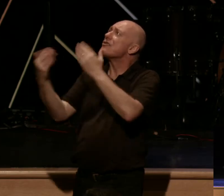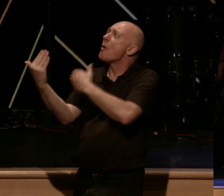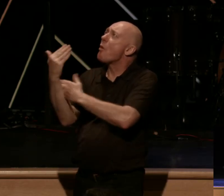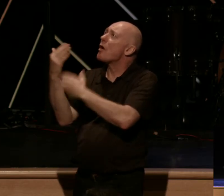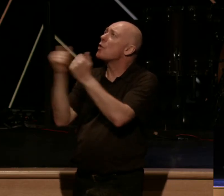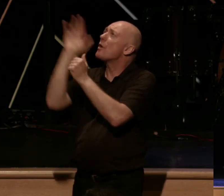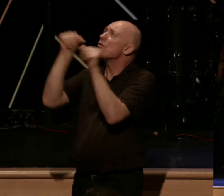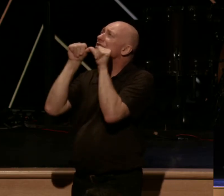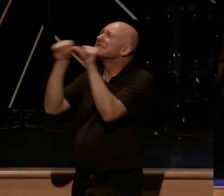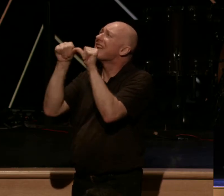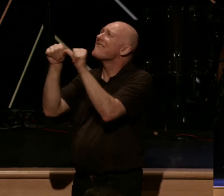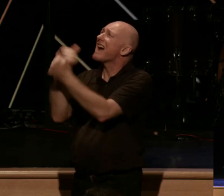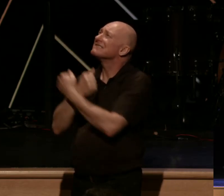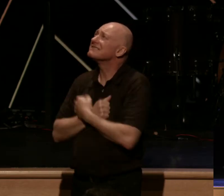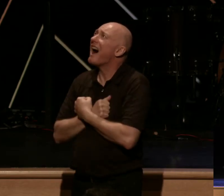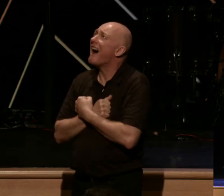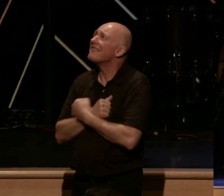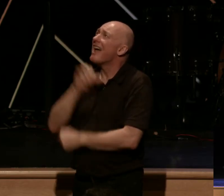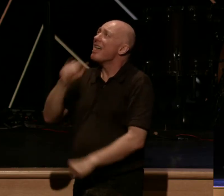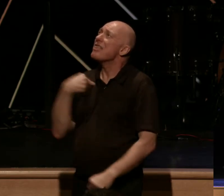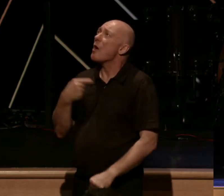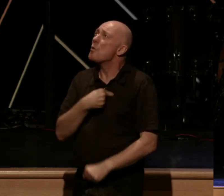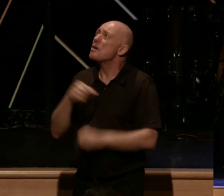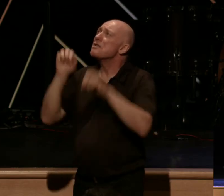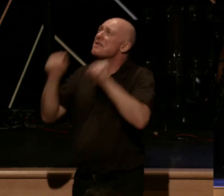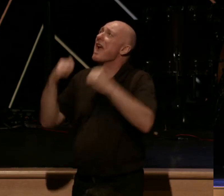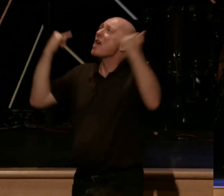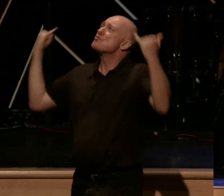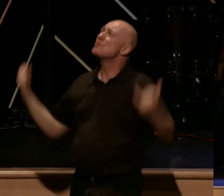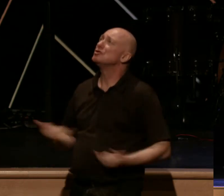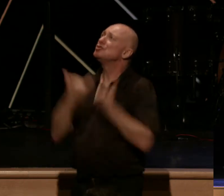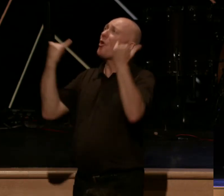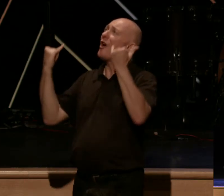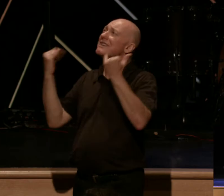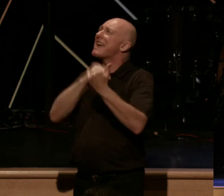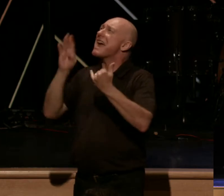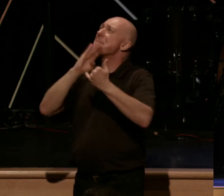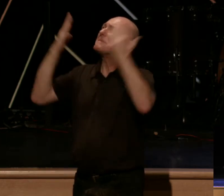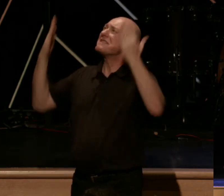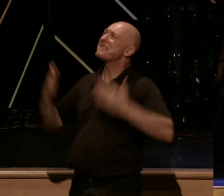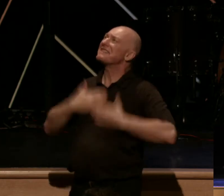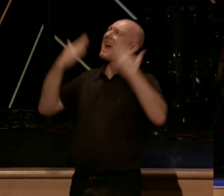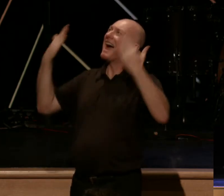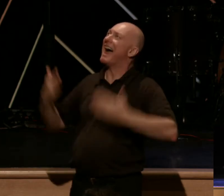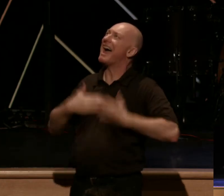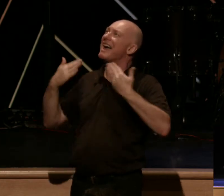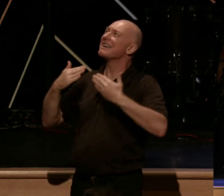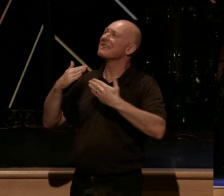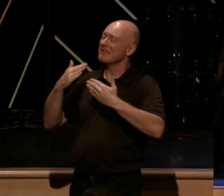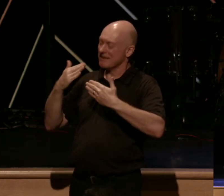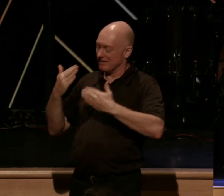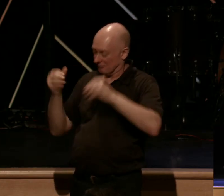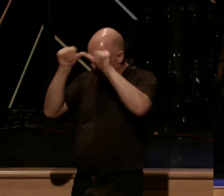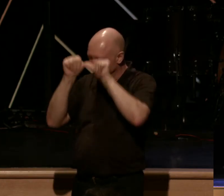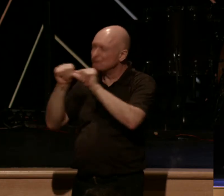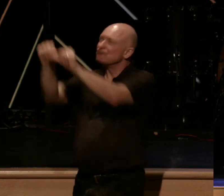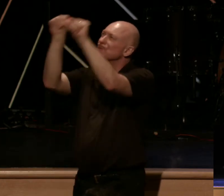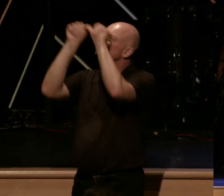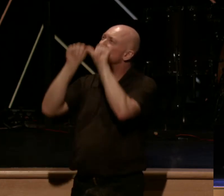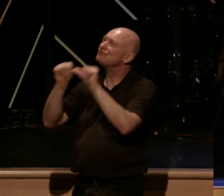love, that we may rejoice and be glad all of our days. Now